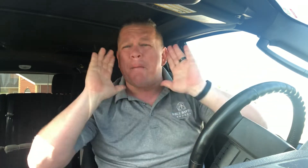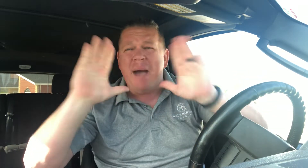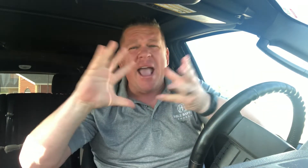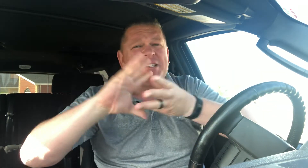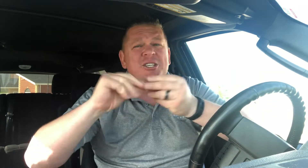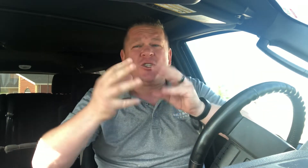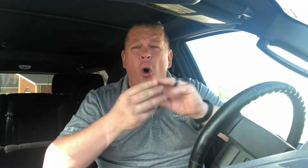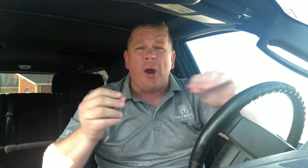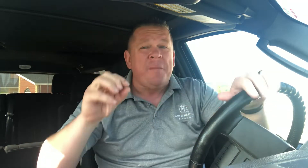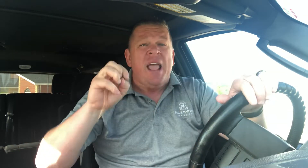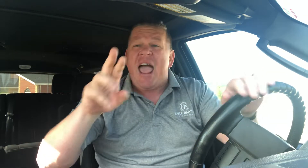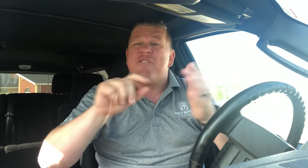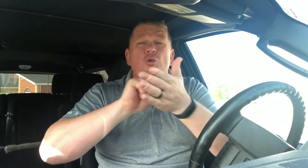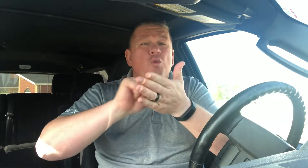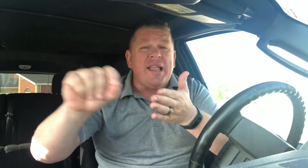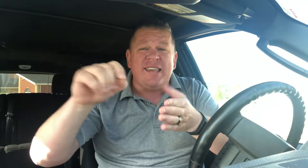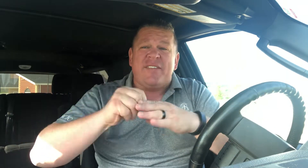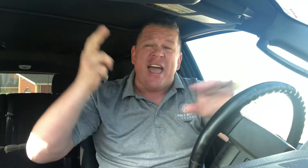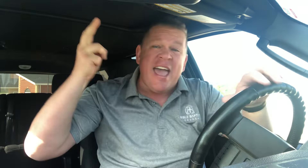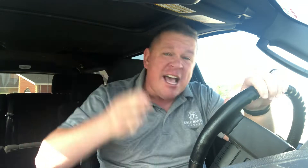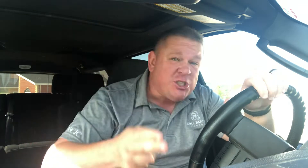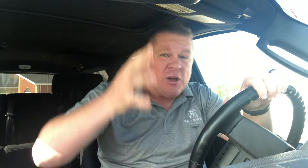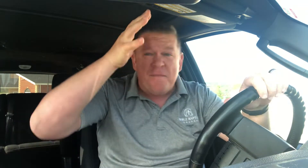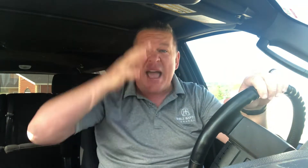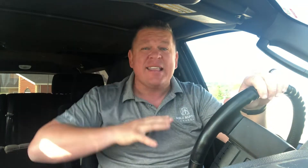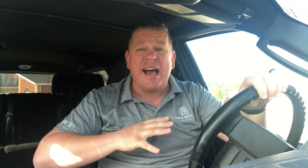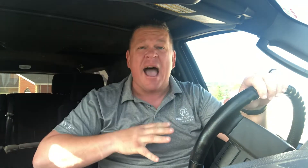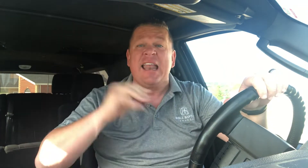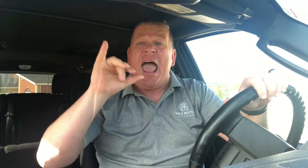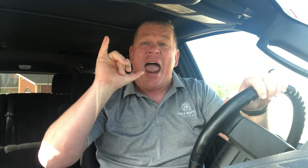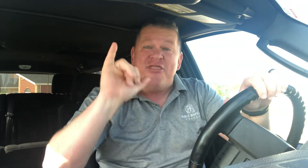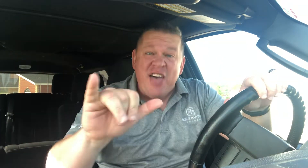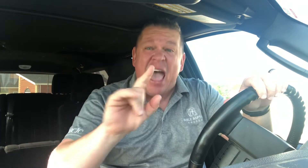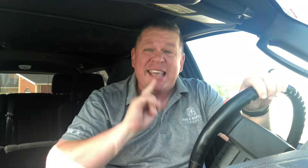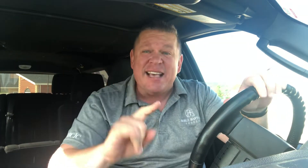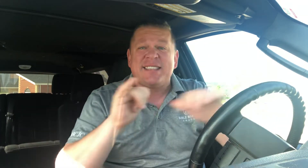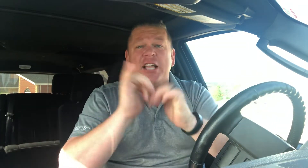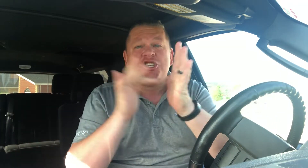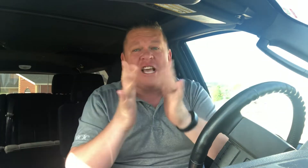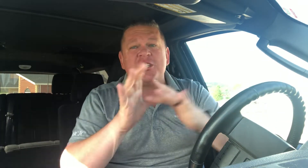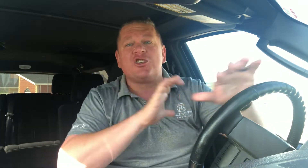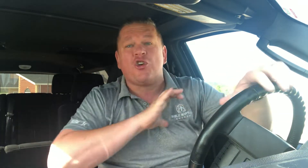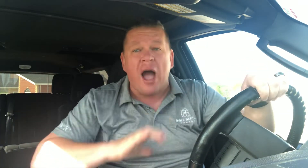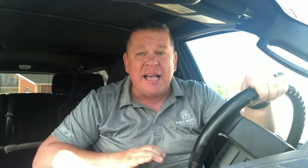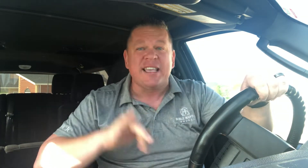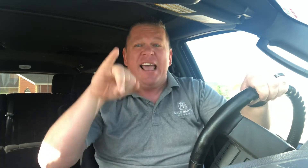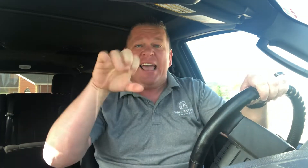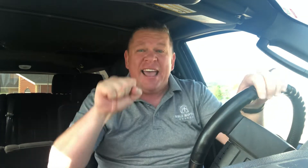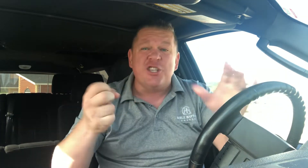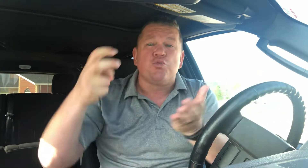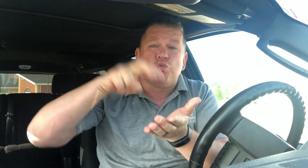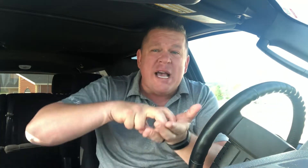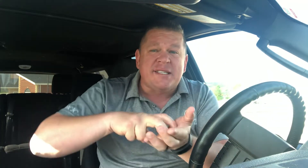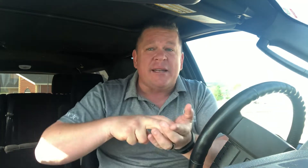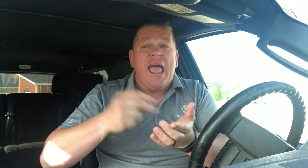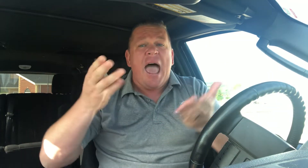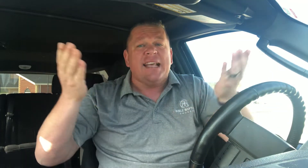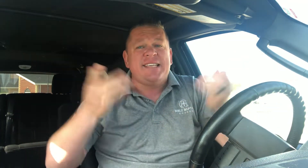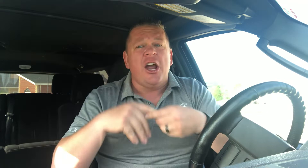amazing story ever written in the history of mankind. And that is that Jesus Christ is risen and he's here